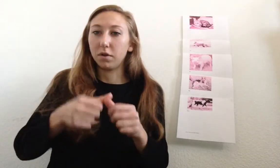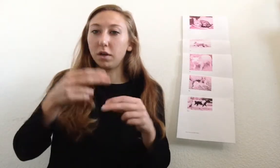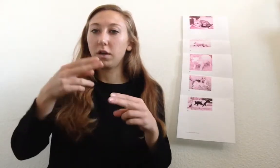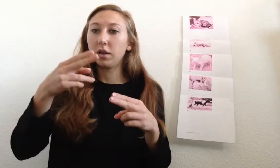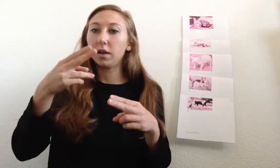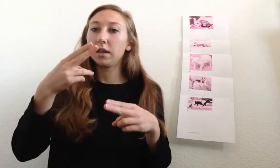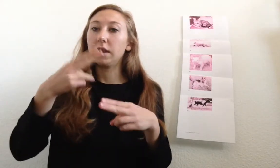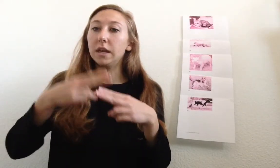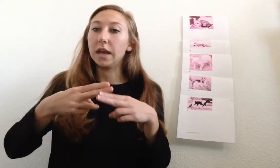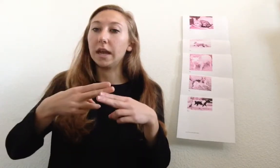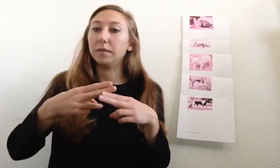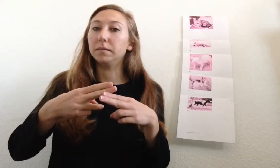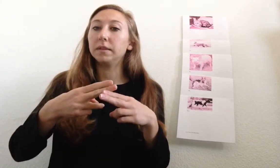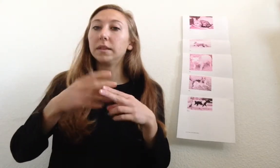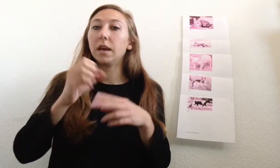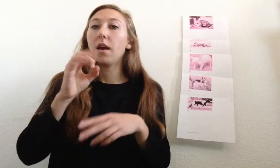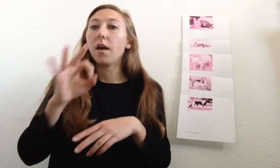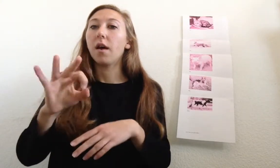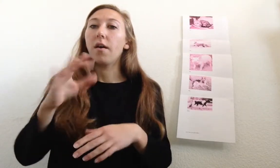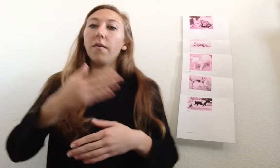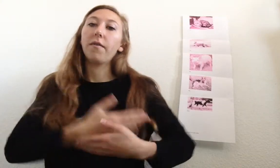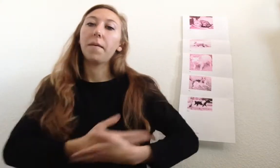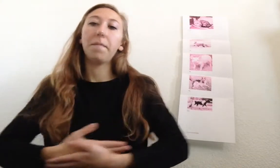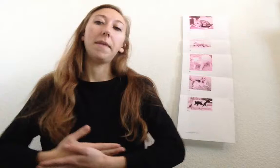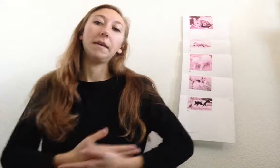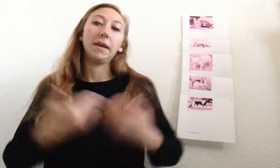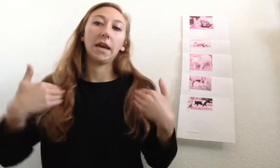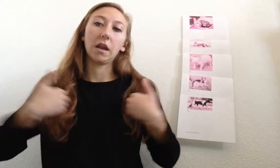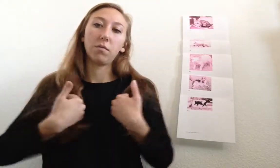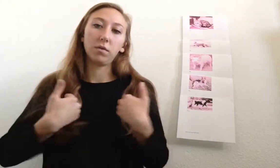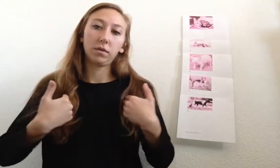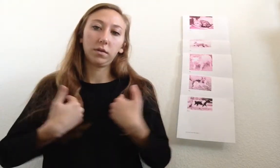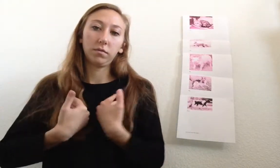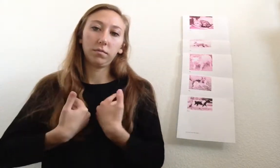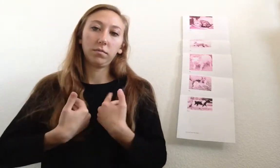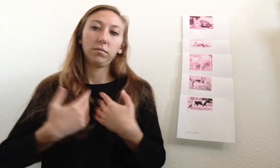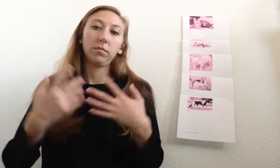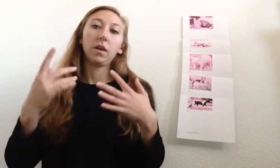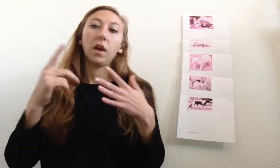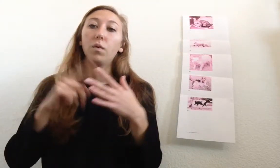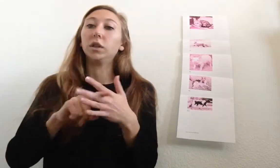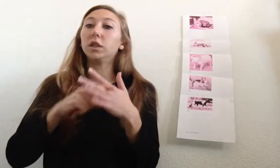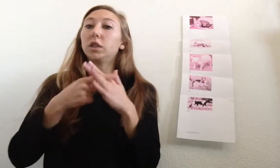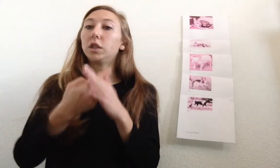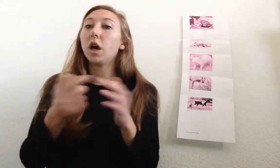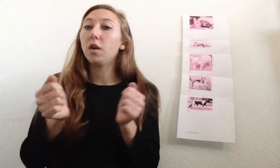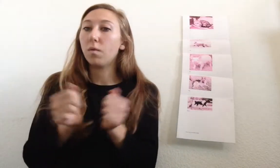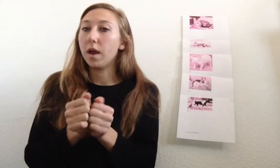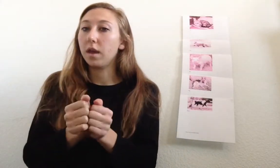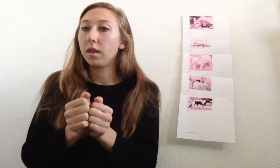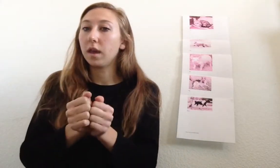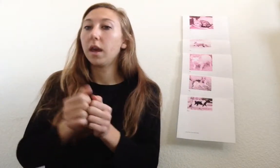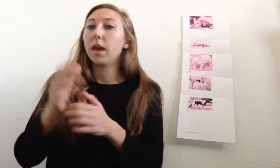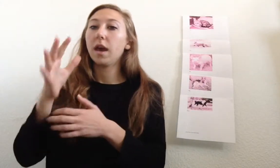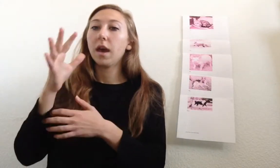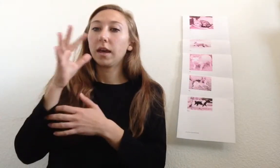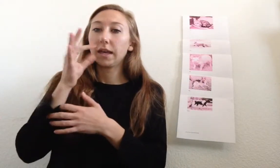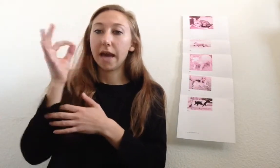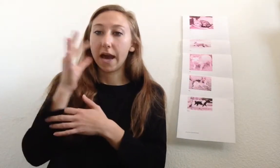the names of baby animals. And we're gonna start with cat.